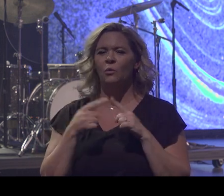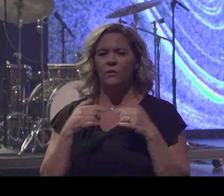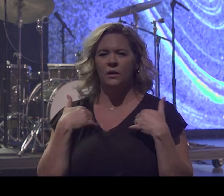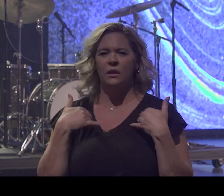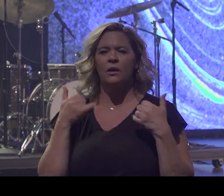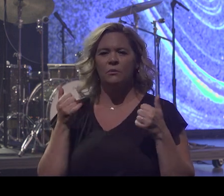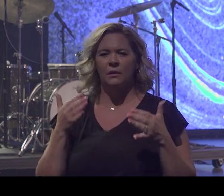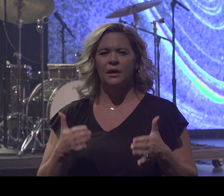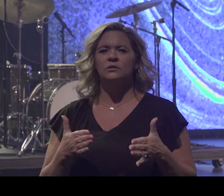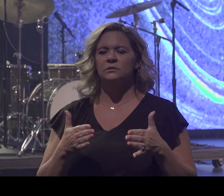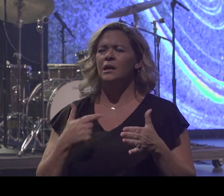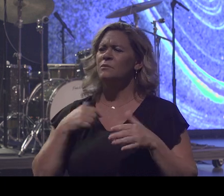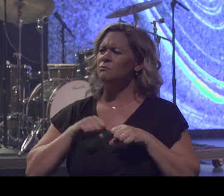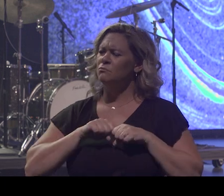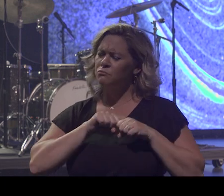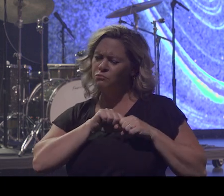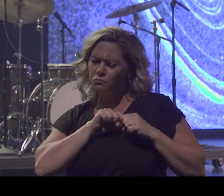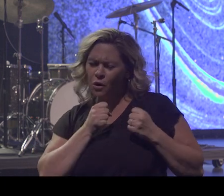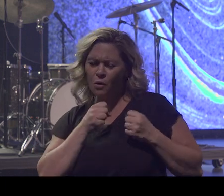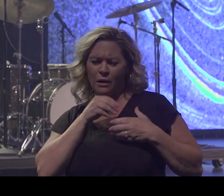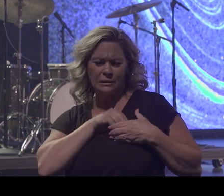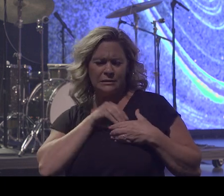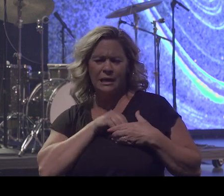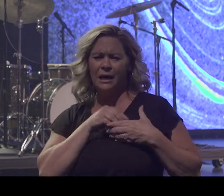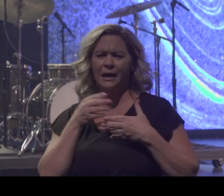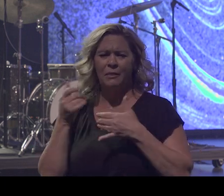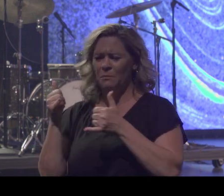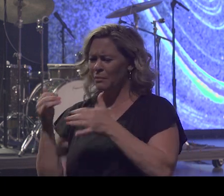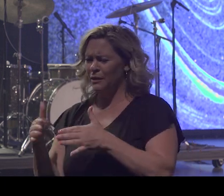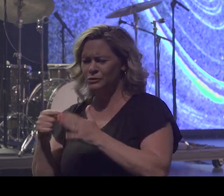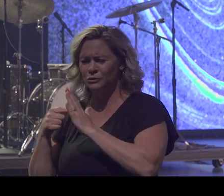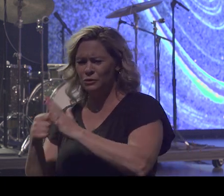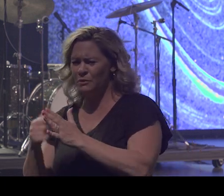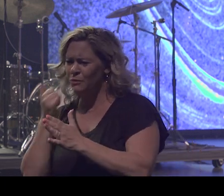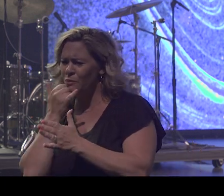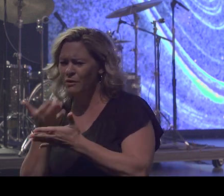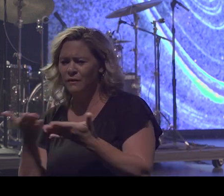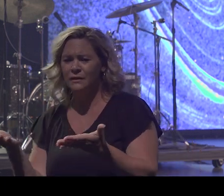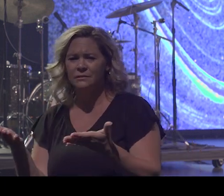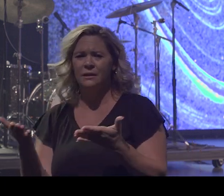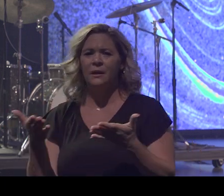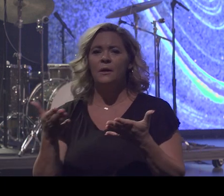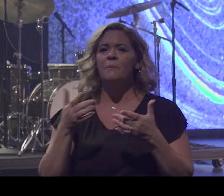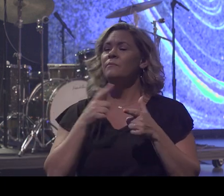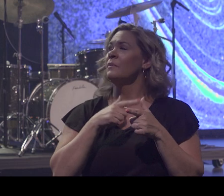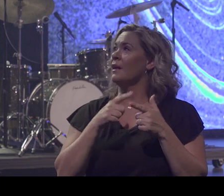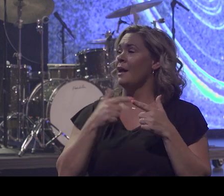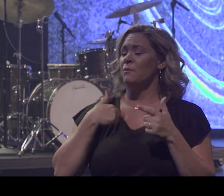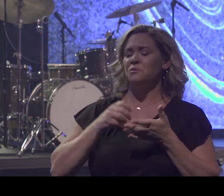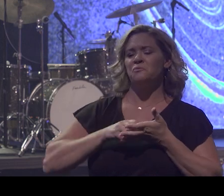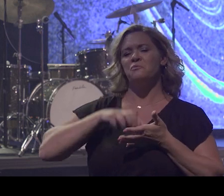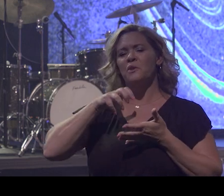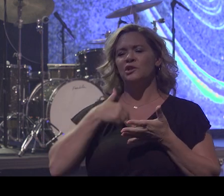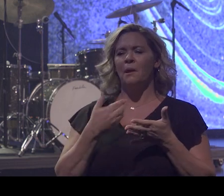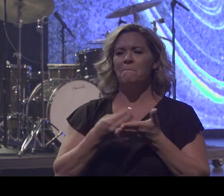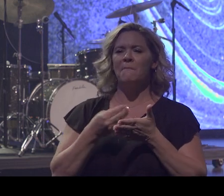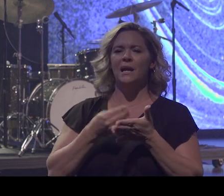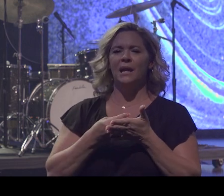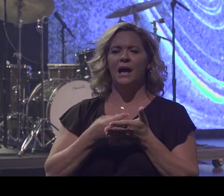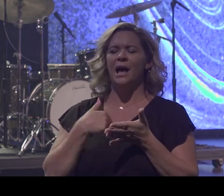broken, and those guys showed me all the wrong way. I remember when younger players came up, and I was, like, rich, and, you know, I had all kind of money, I would never take them to the